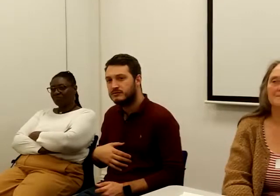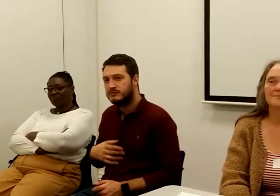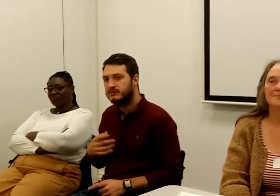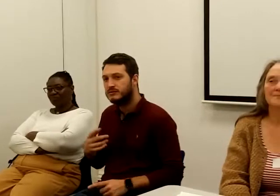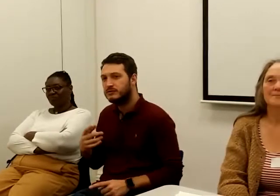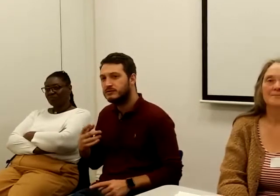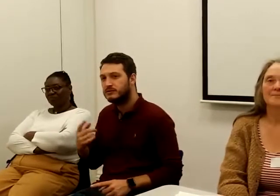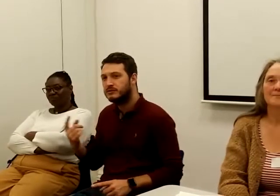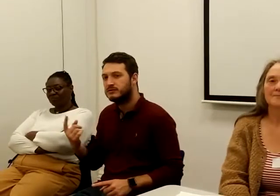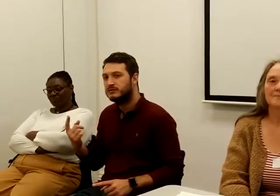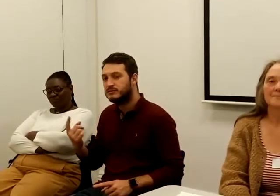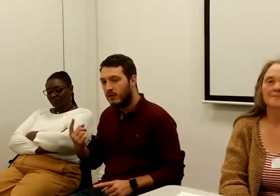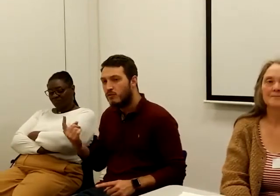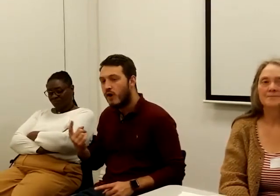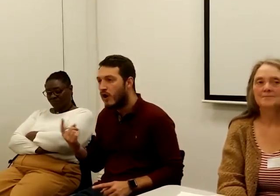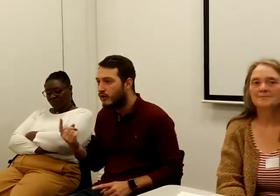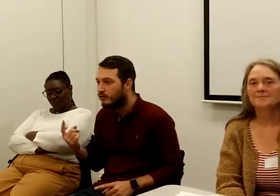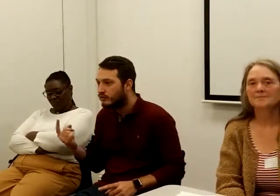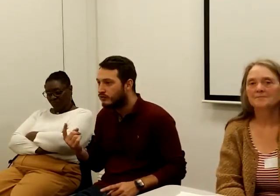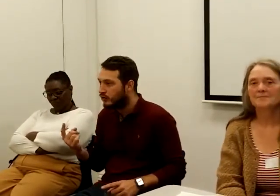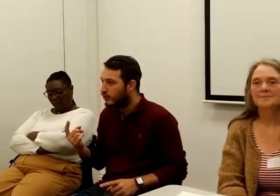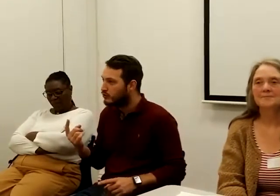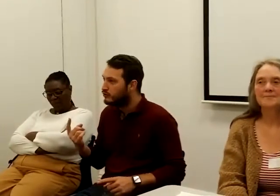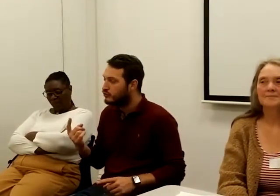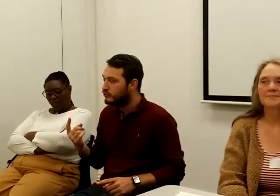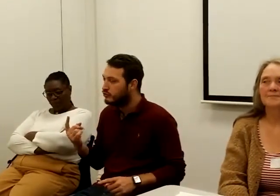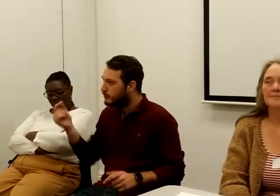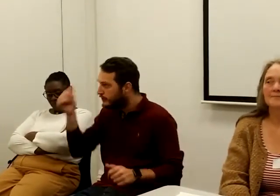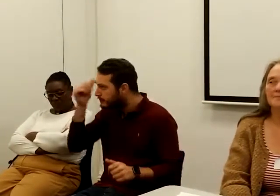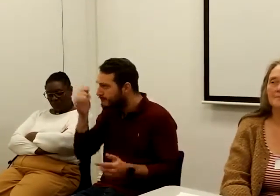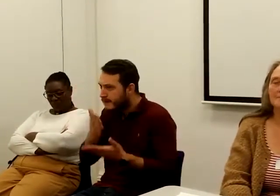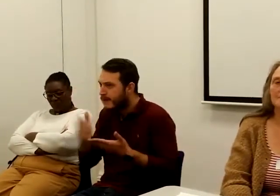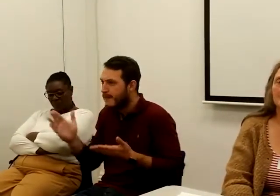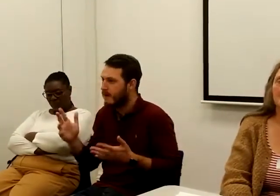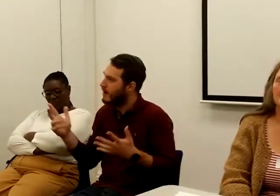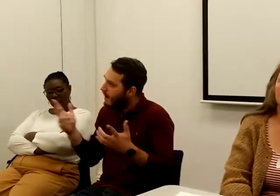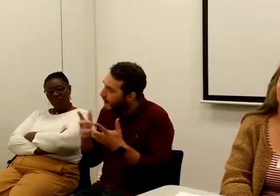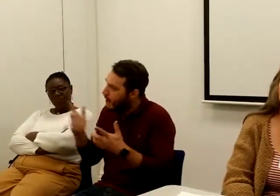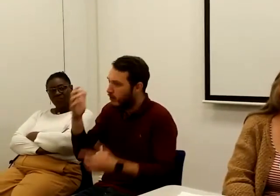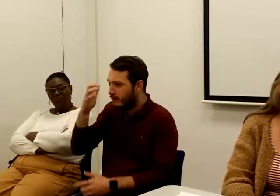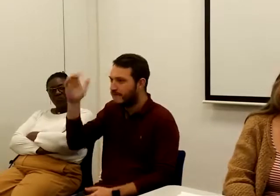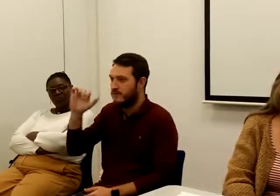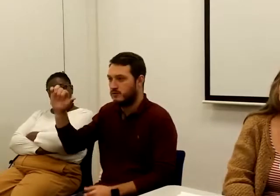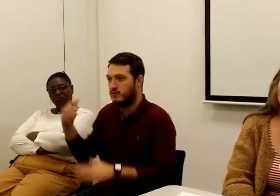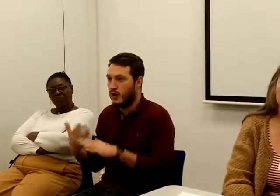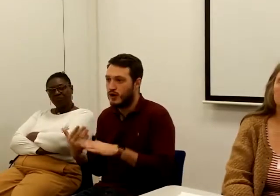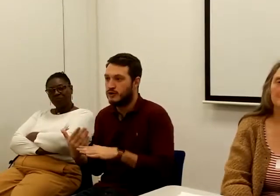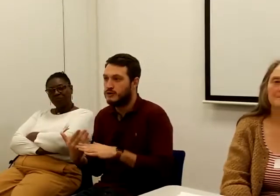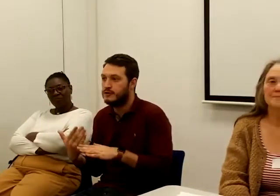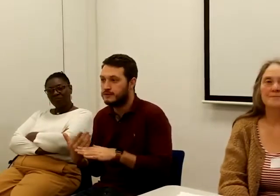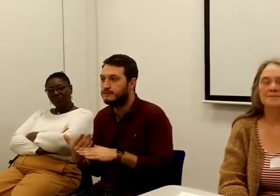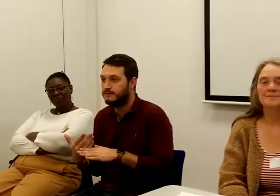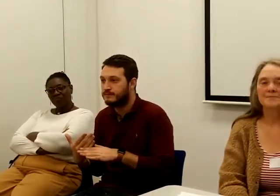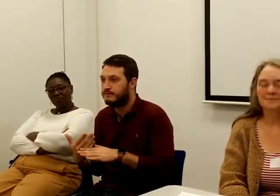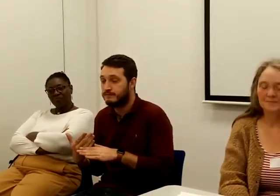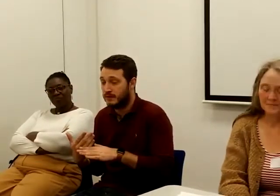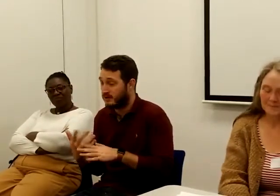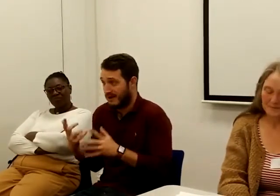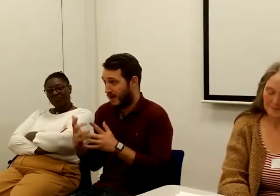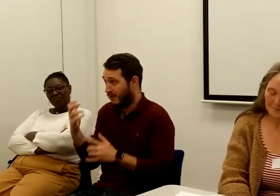the government are disregarding an